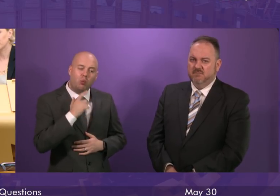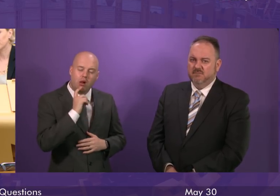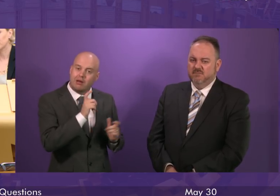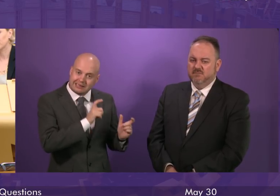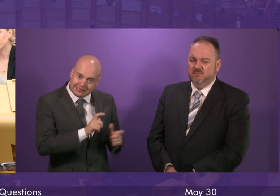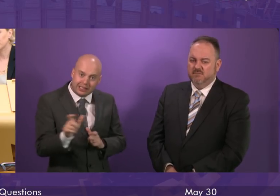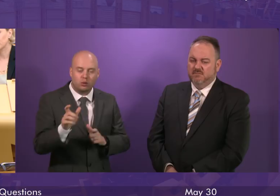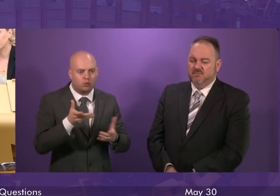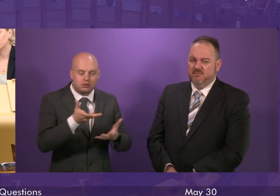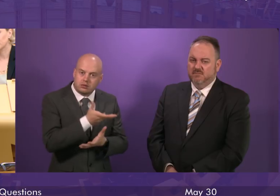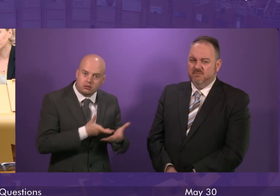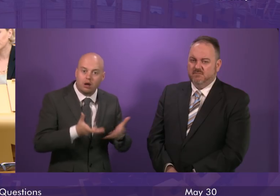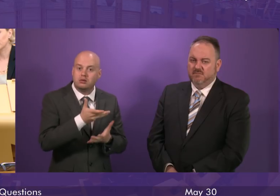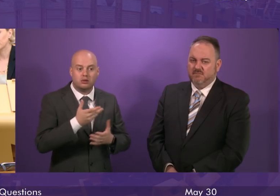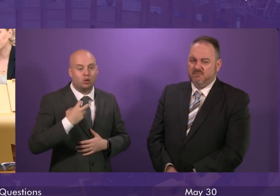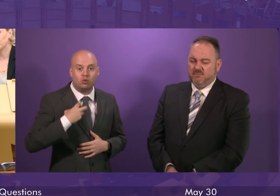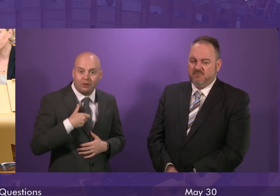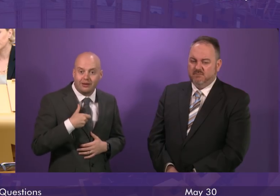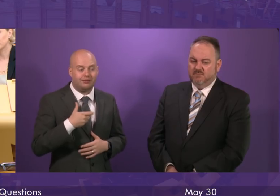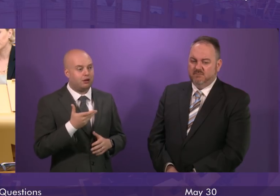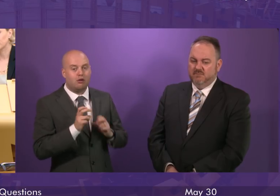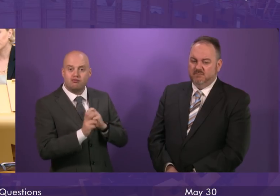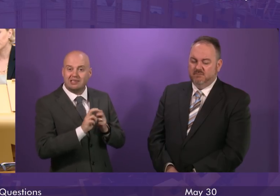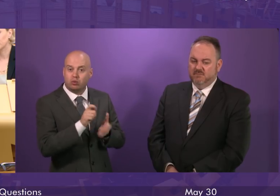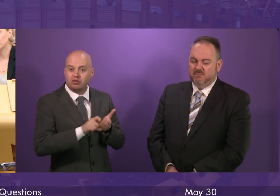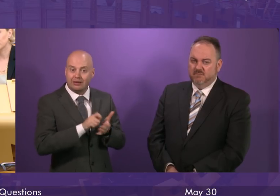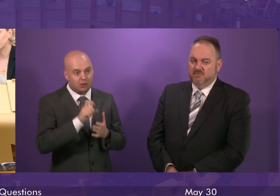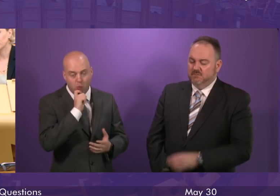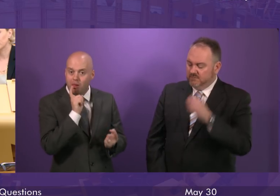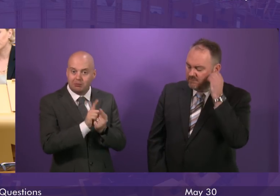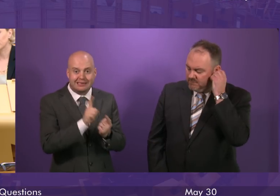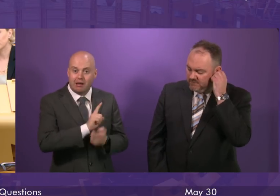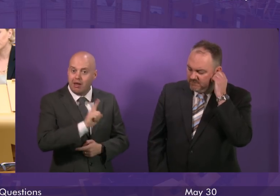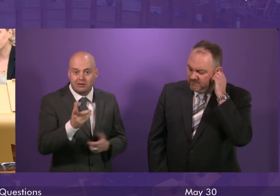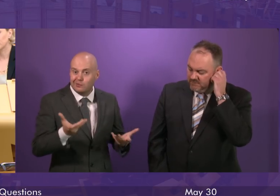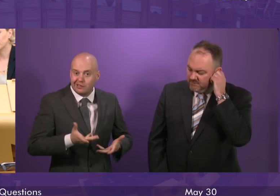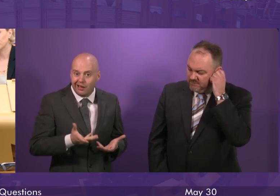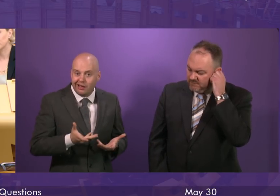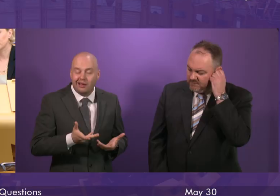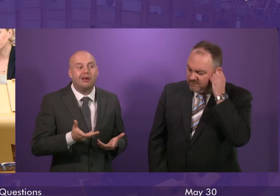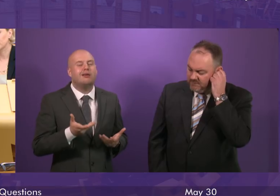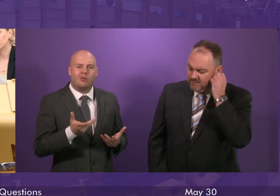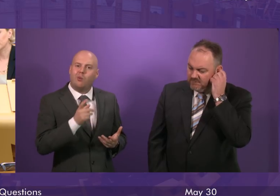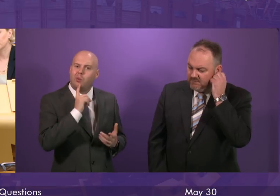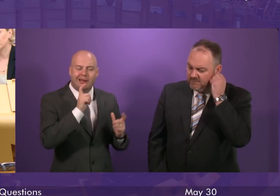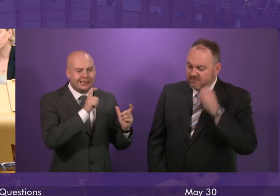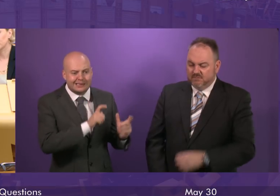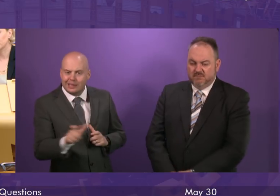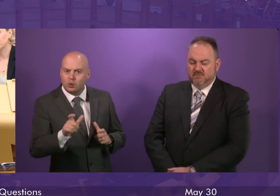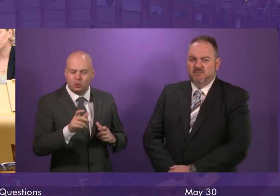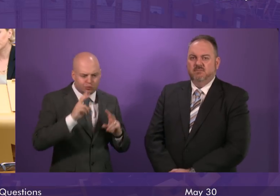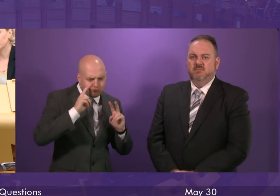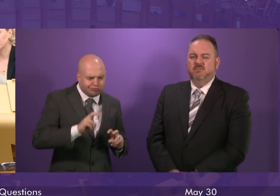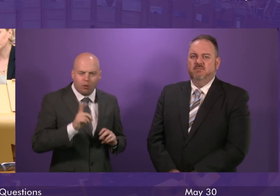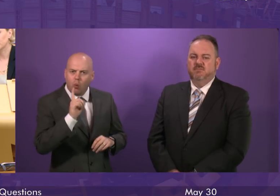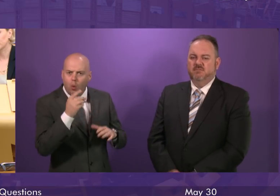that later. We are happy to have any and all discussions with the companies and we will continue to take whatever action we can